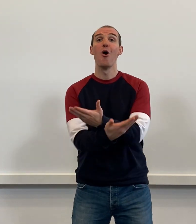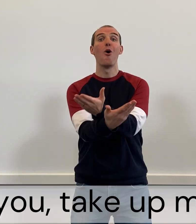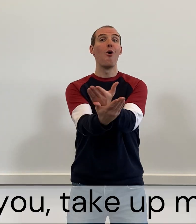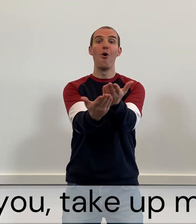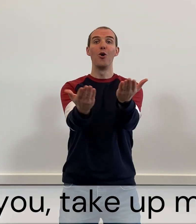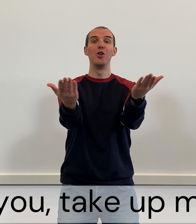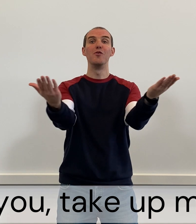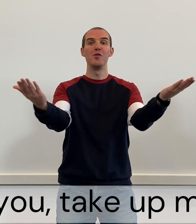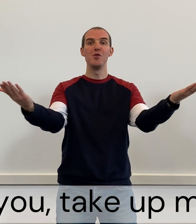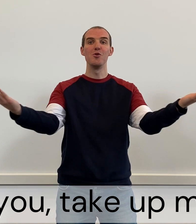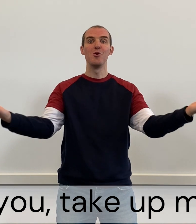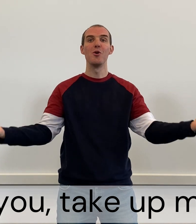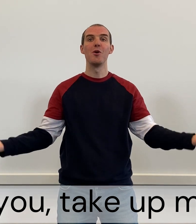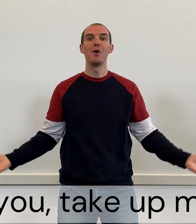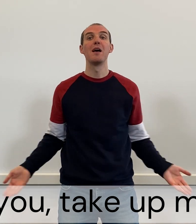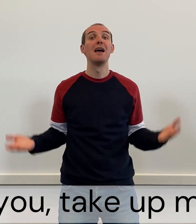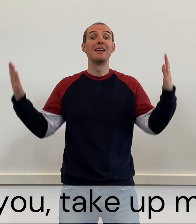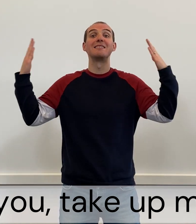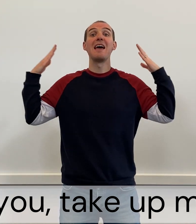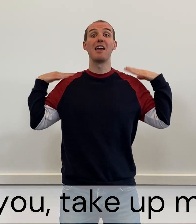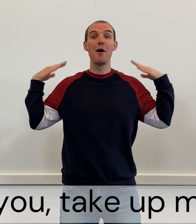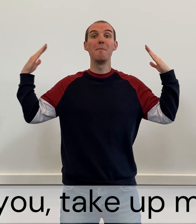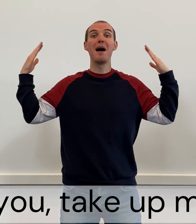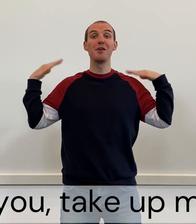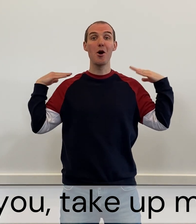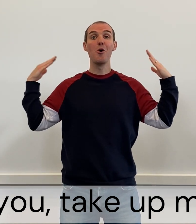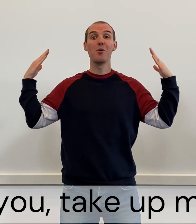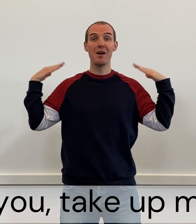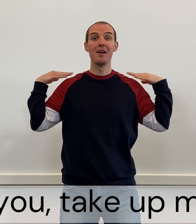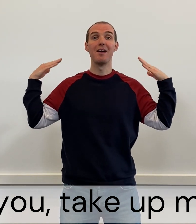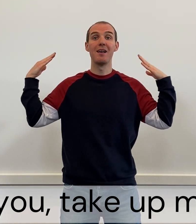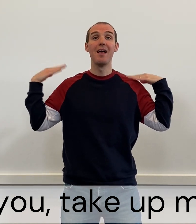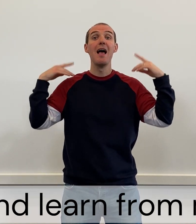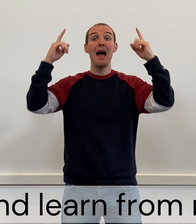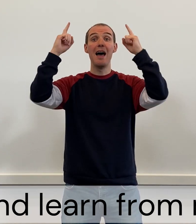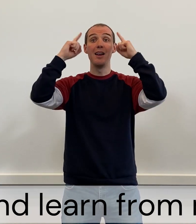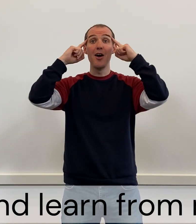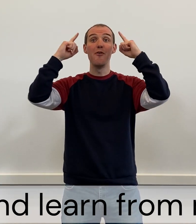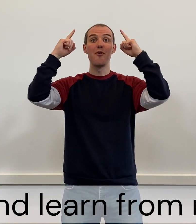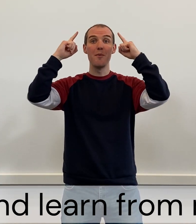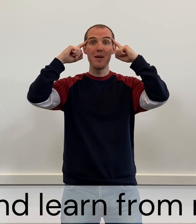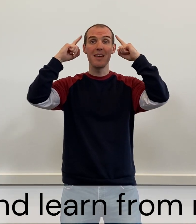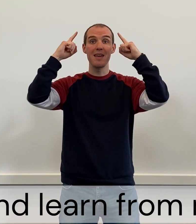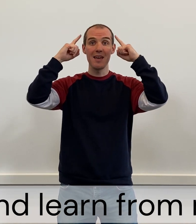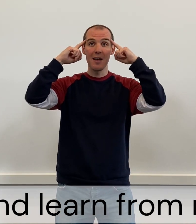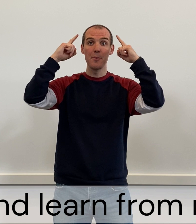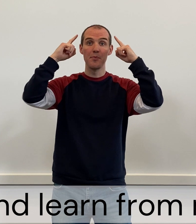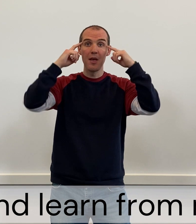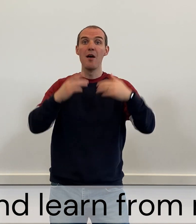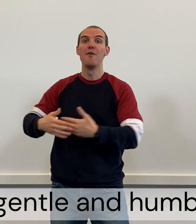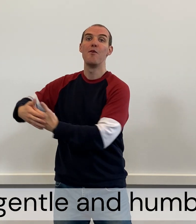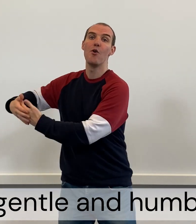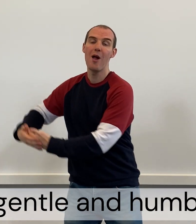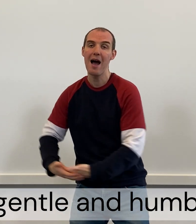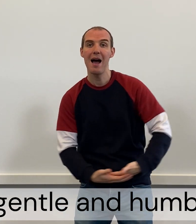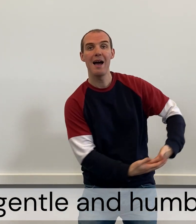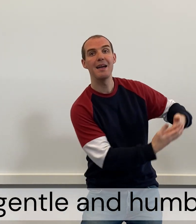All of you, take up my yoke, and learn from me, for I